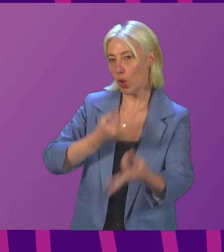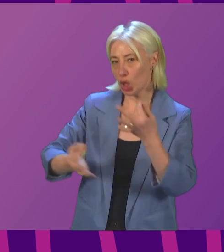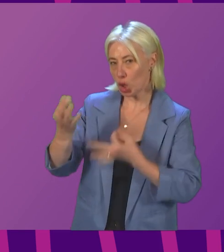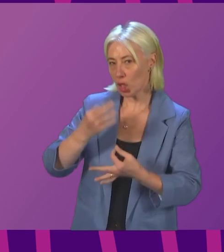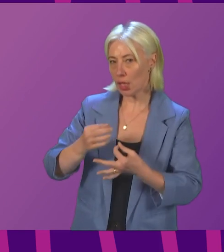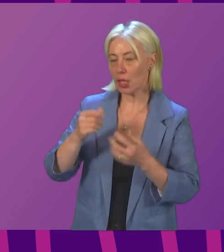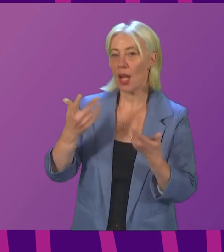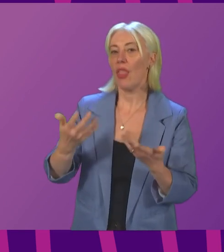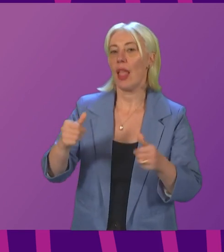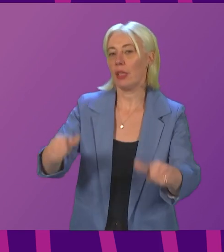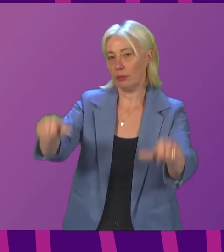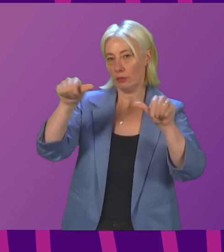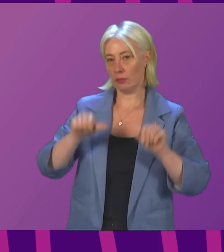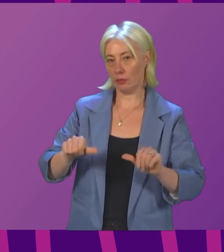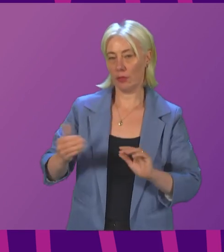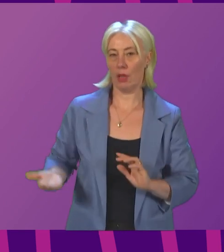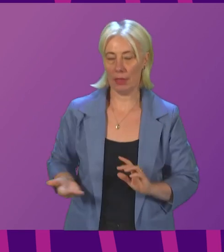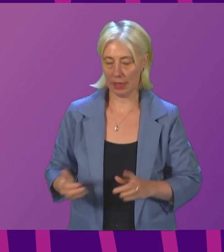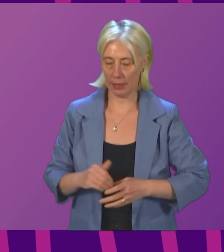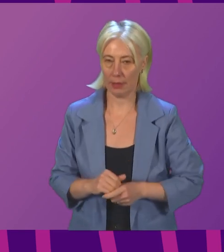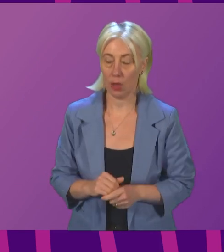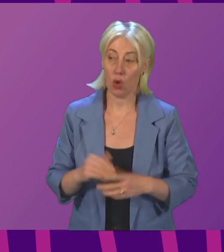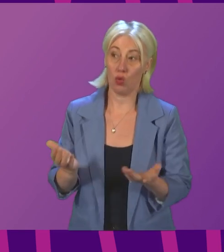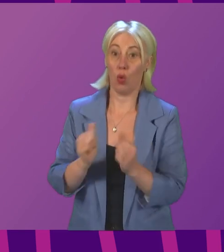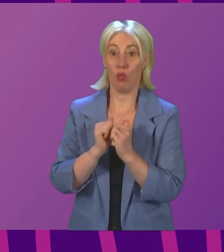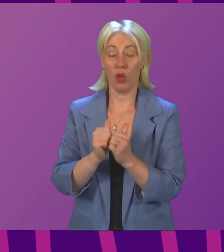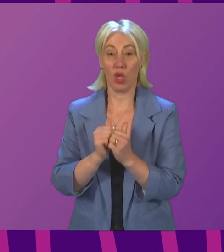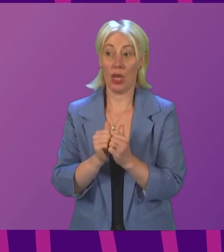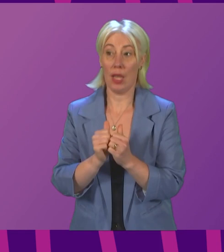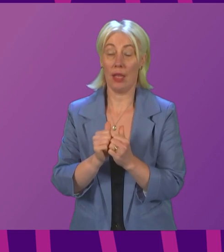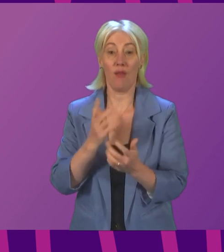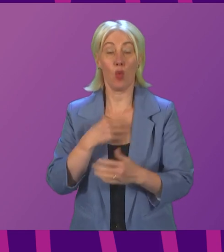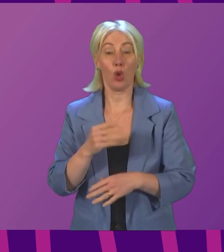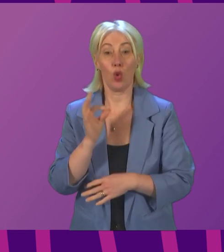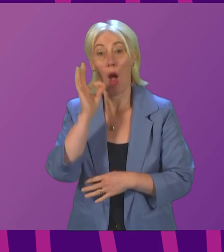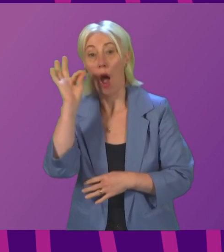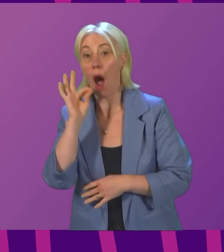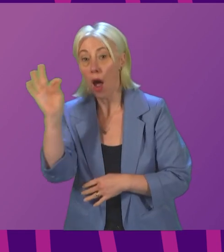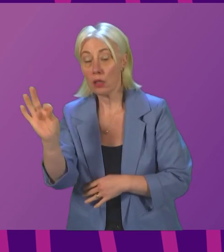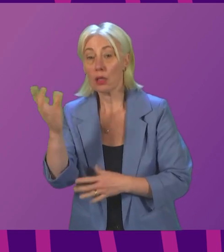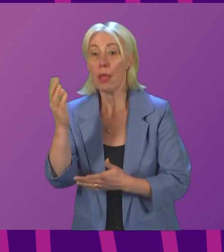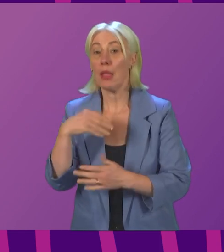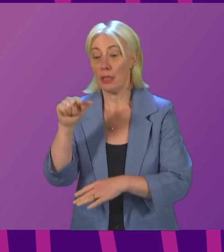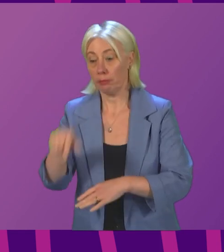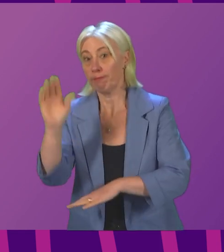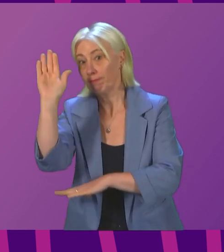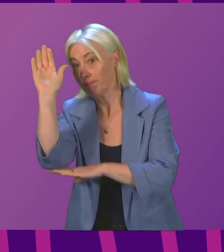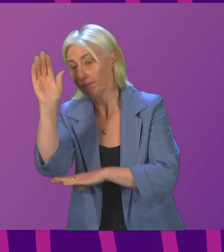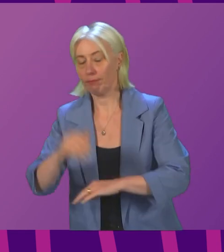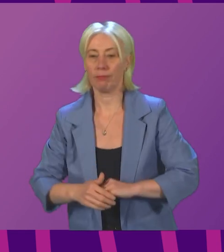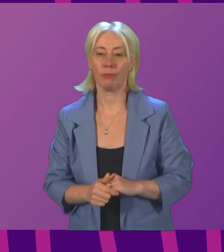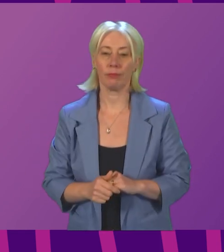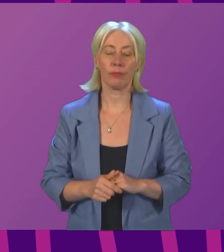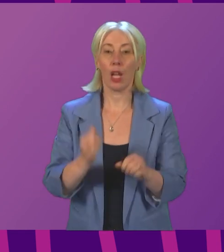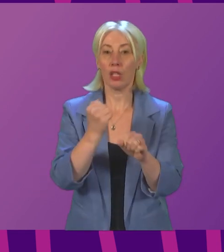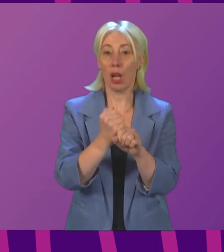which we will move on to the next item of business. I would be grateful if members who wish to ask a question were to press their request to speak buttons now. I